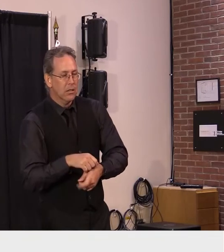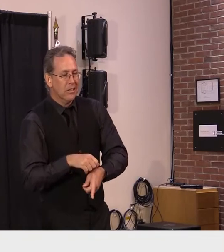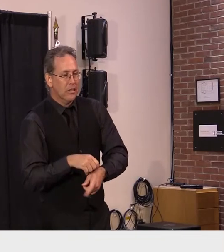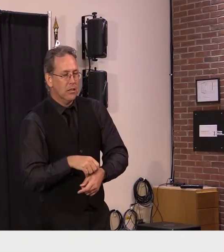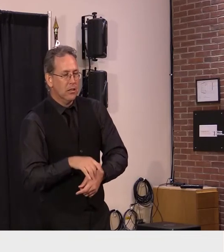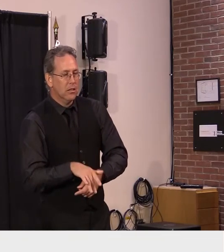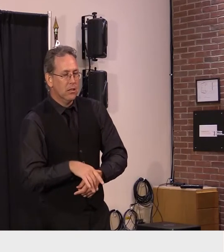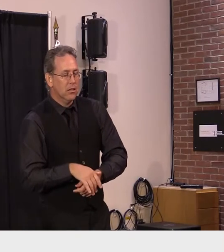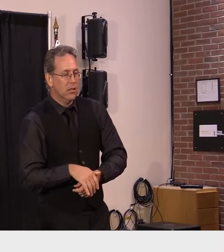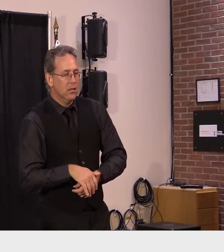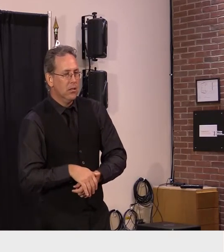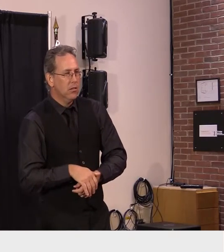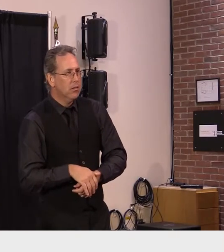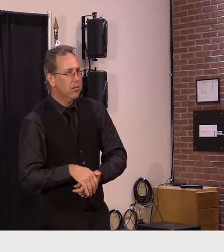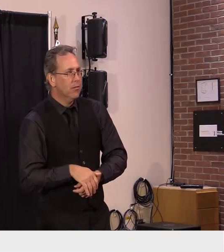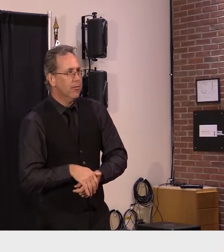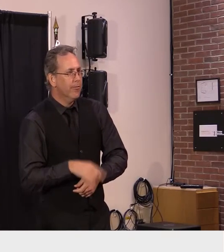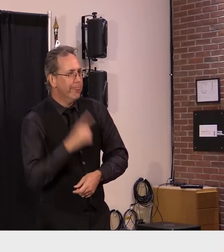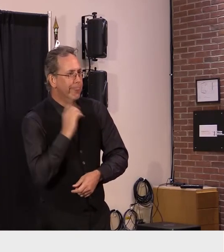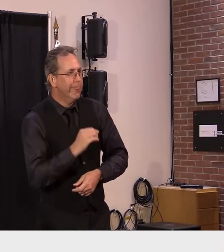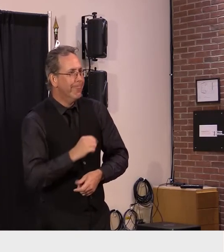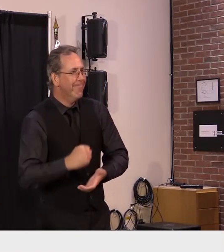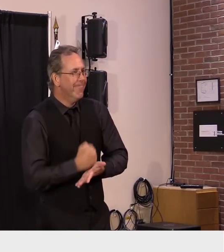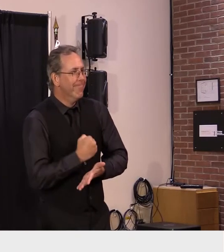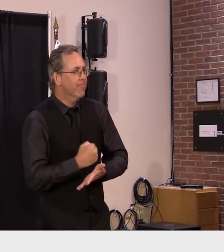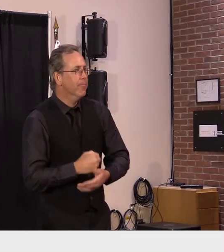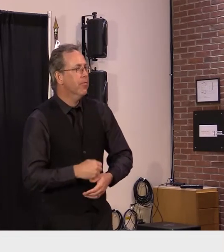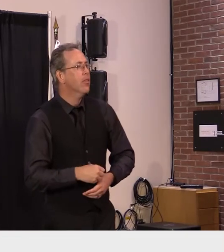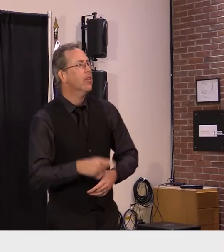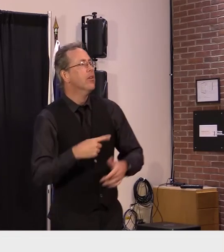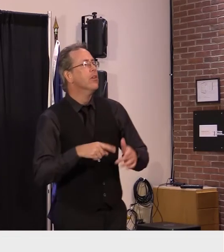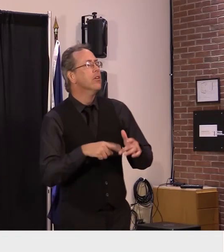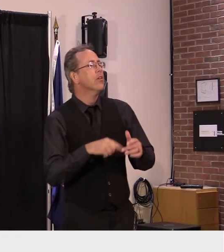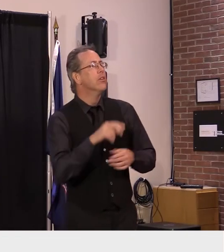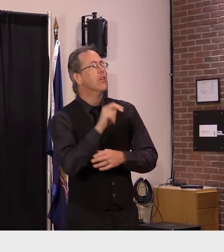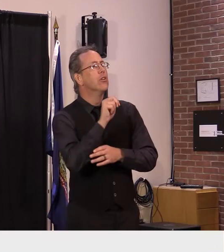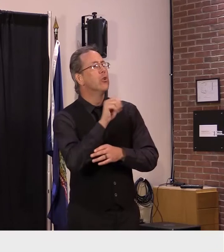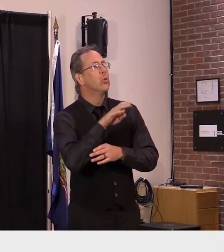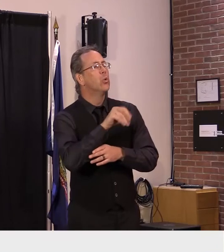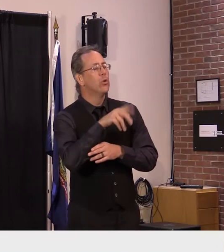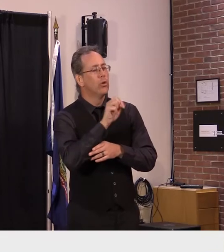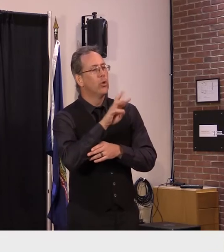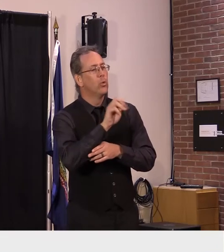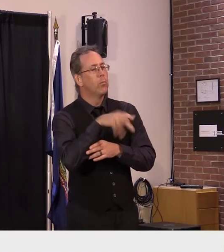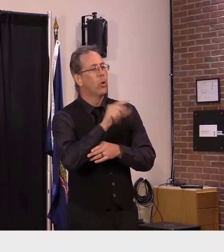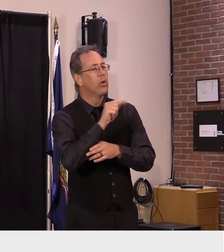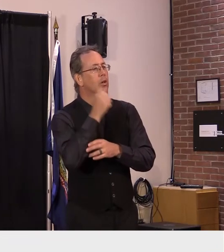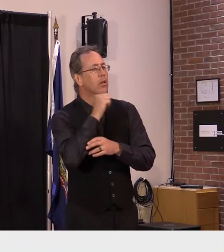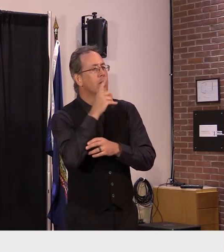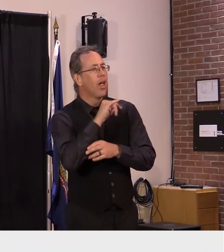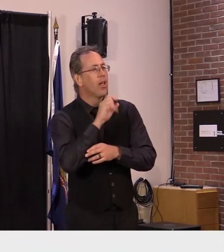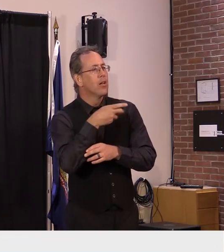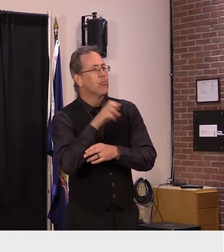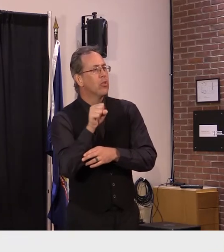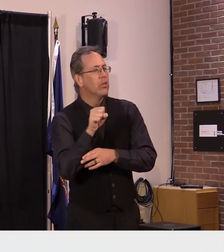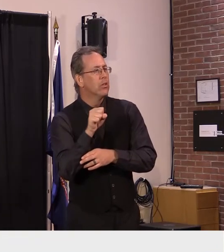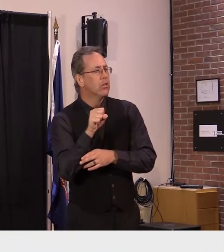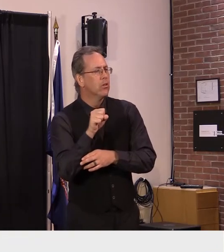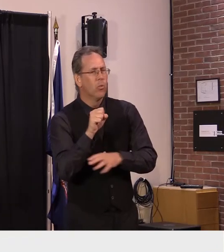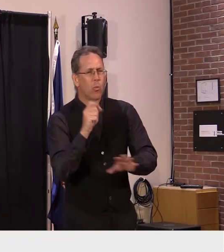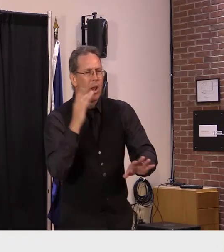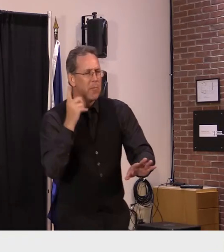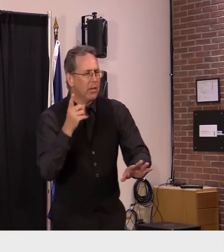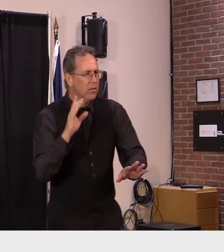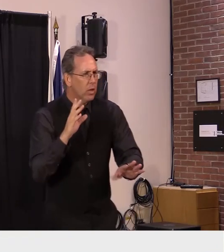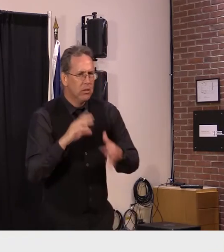all right hearing none we'll move to ed barber newport daily express actually may i ask the phone yeah